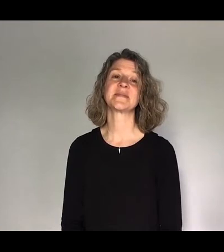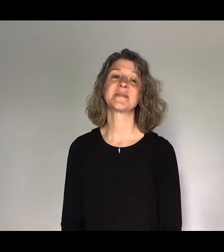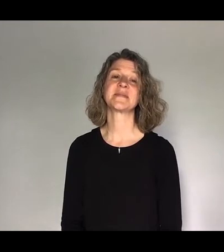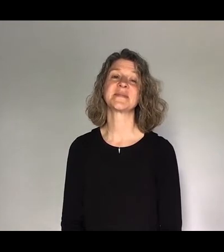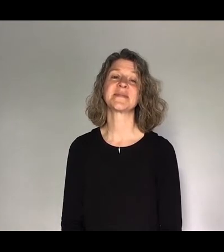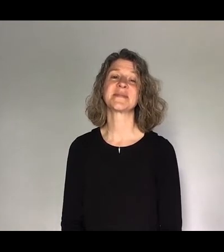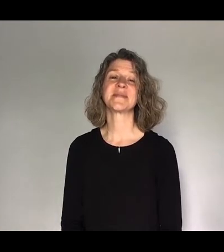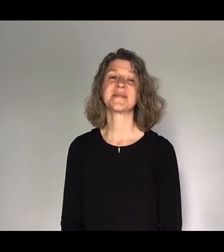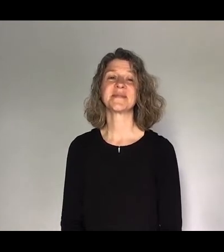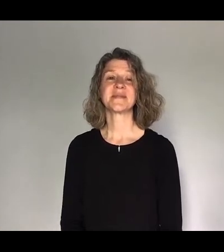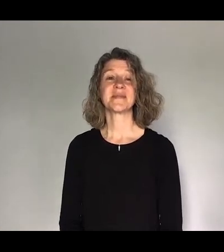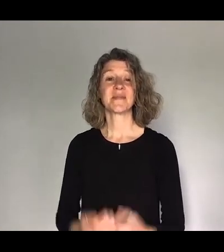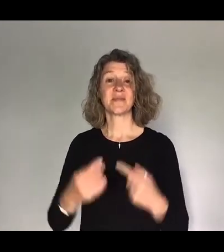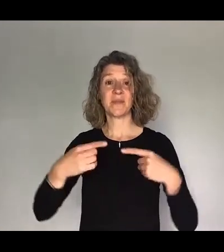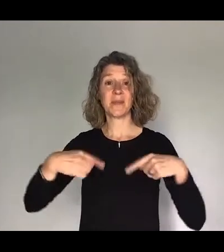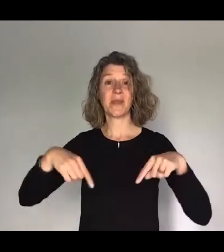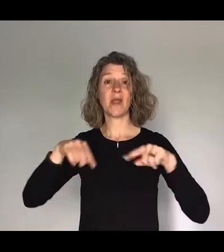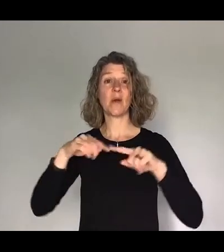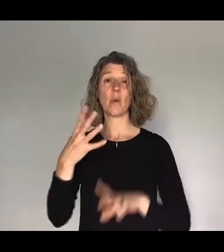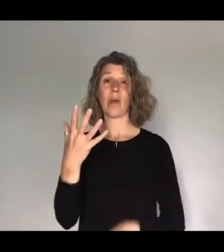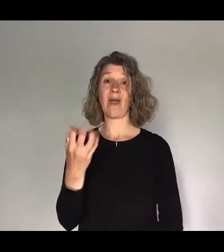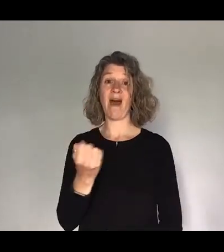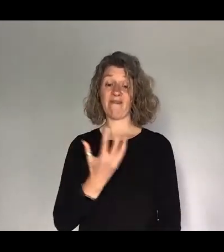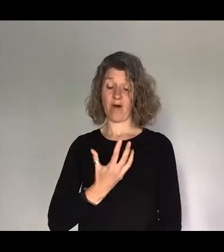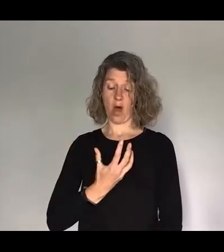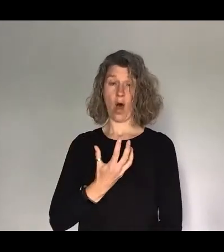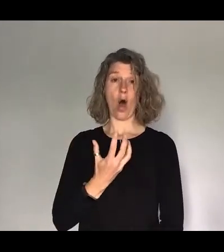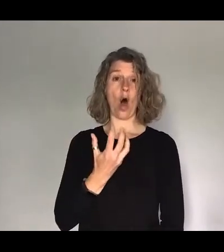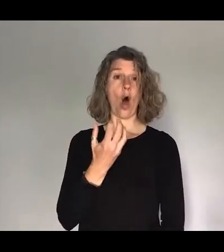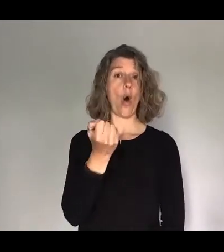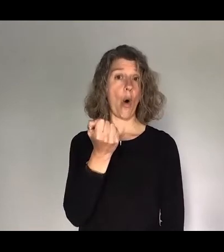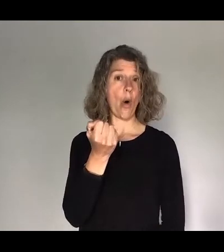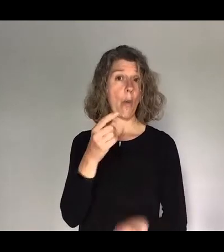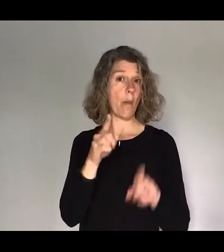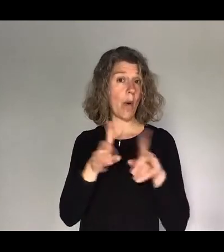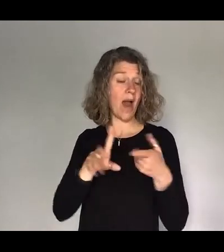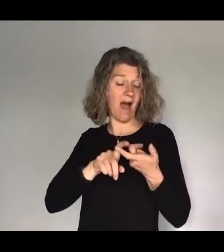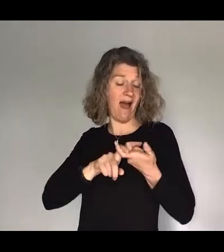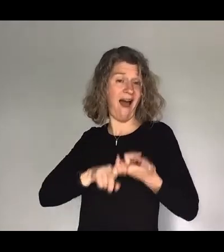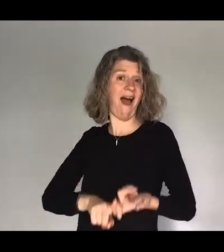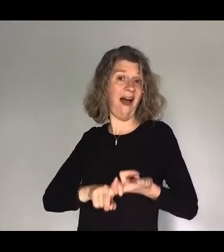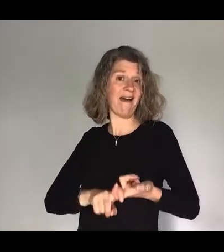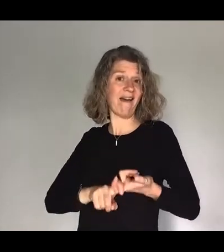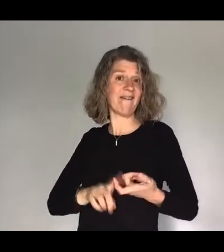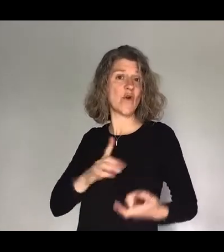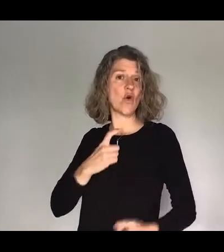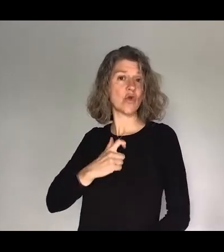more will sing of the goodness of the soul firm and secure